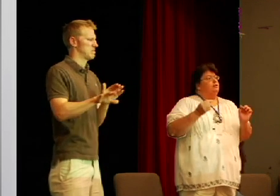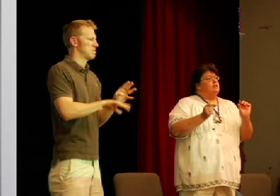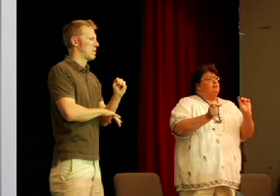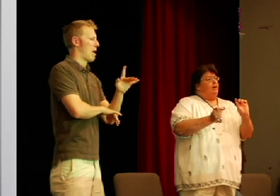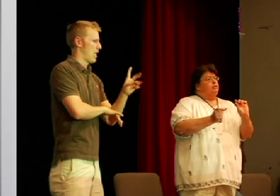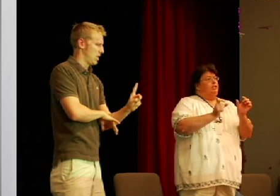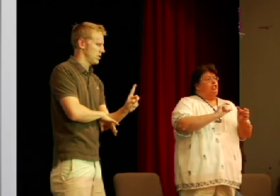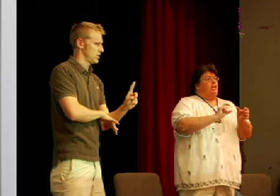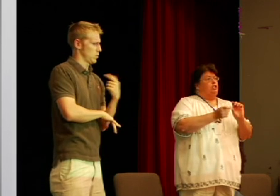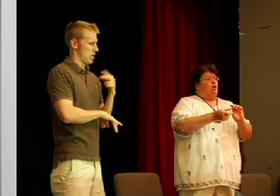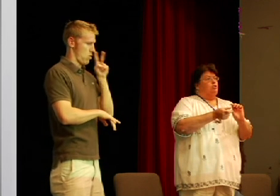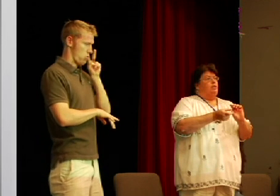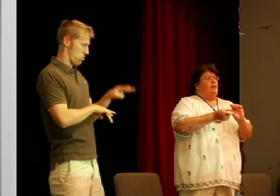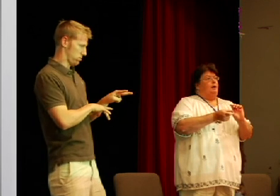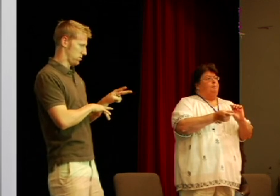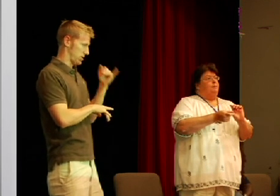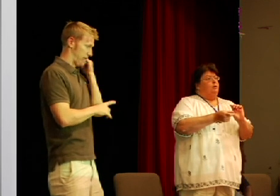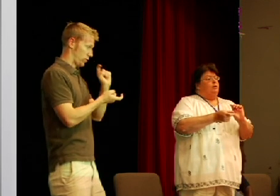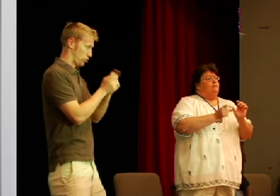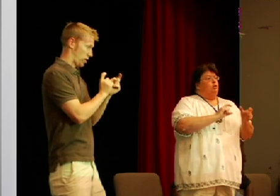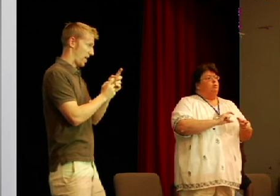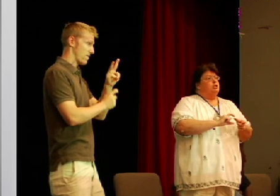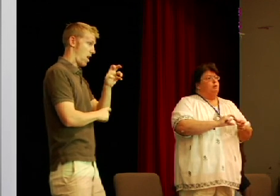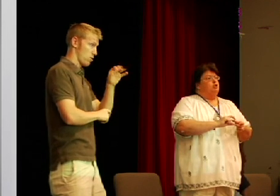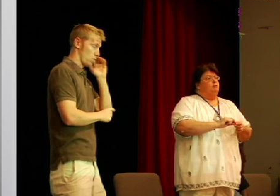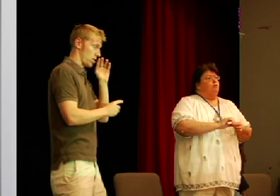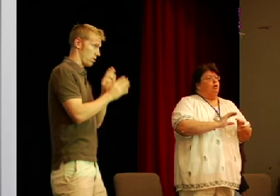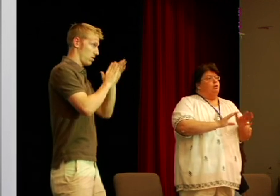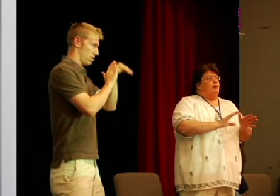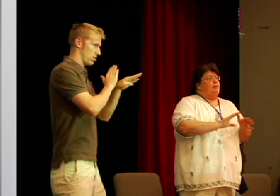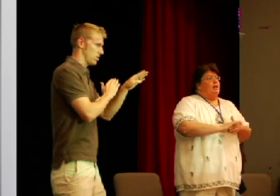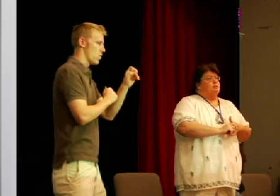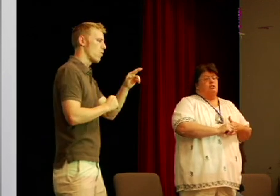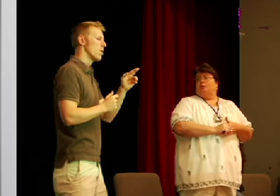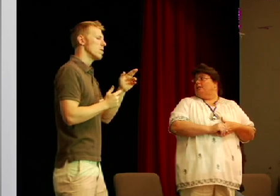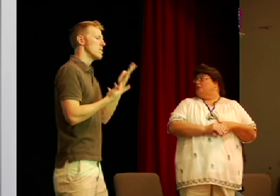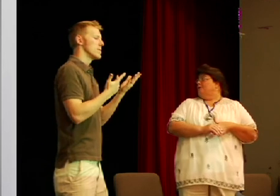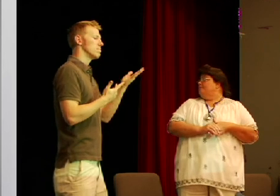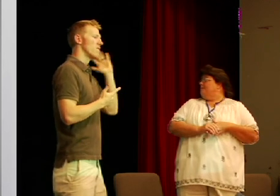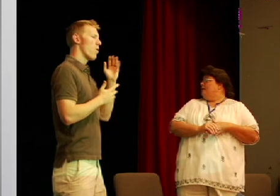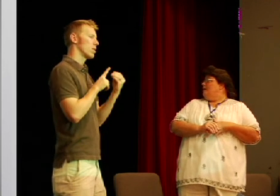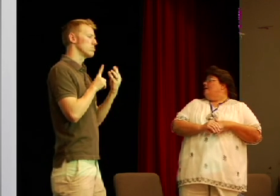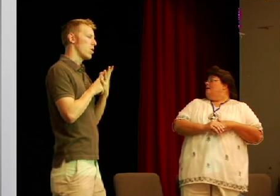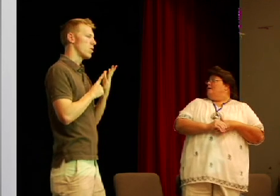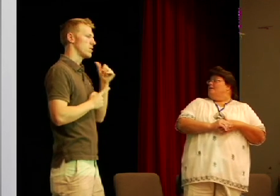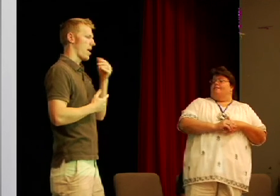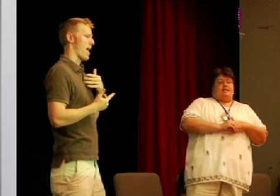drifts is the virus going to change at all so that even though you were exposed to it before you're maybe not have as much immunity to it the